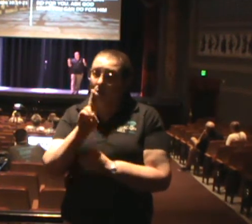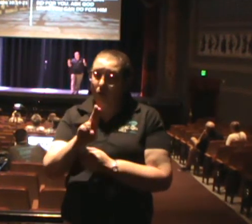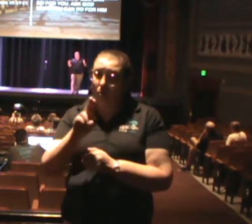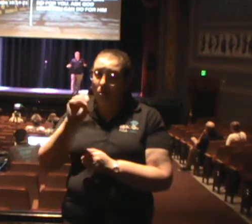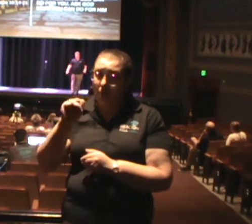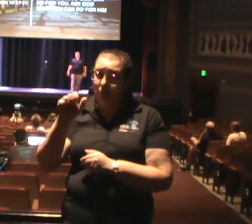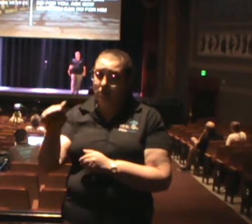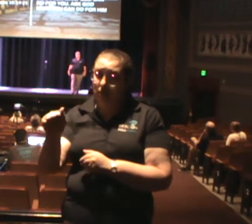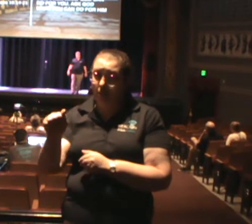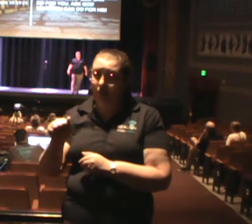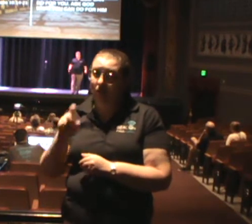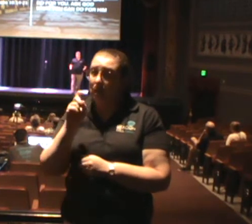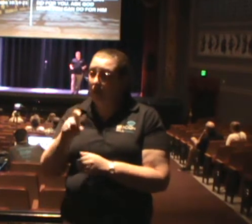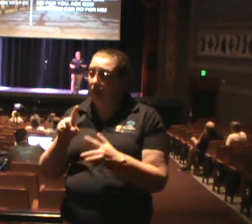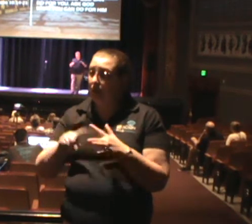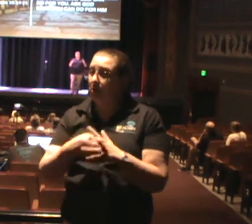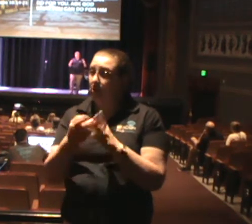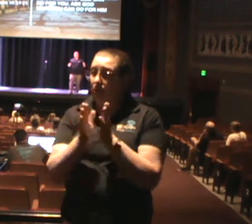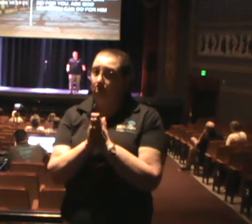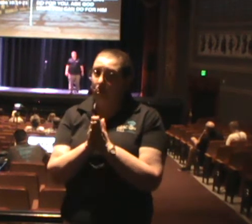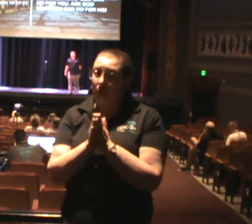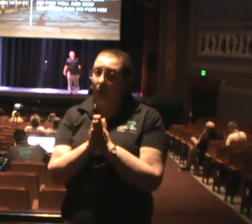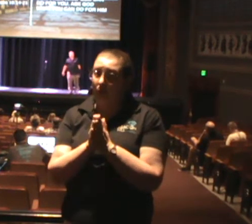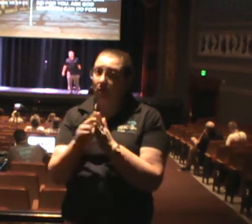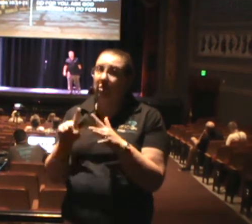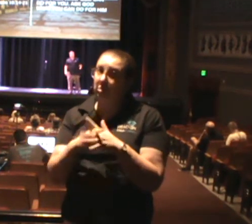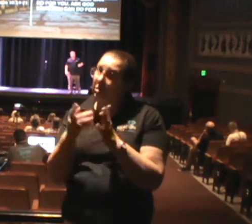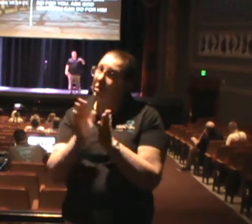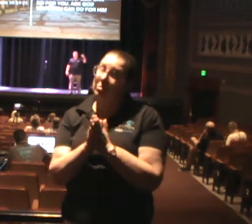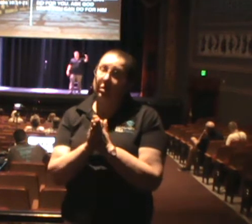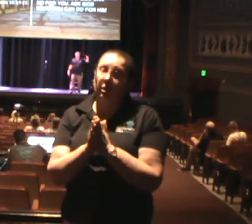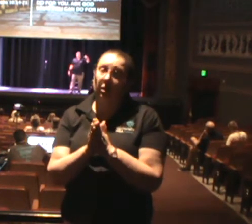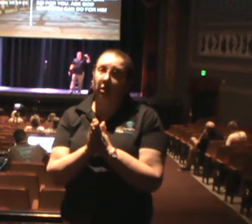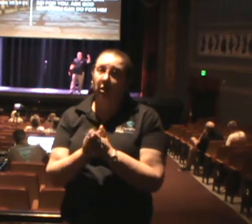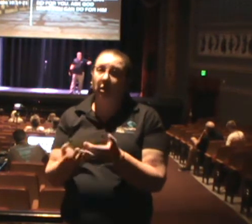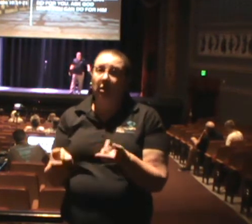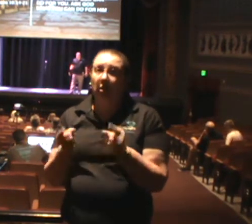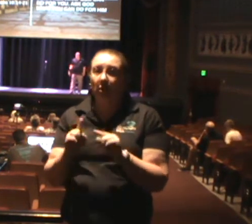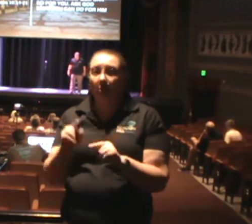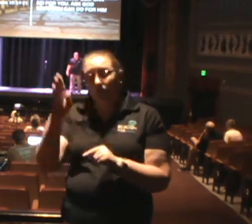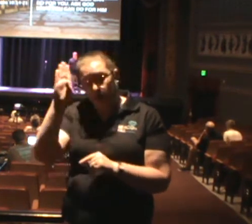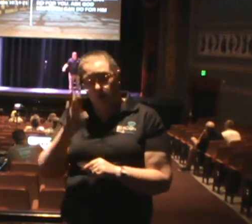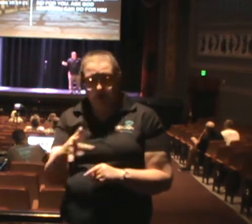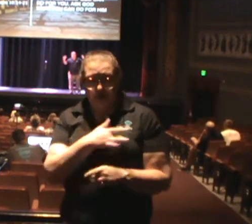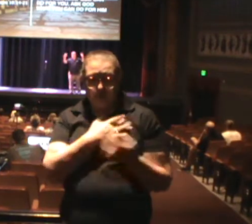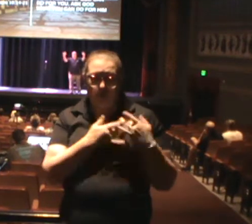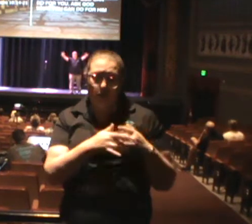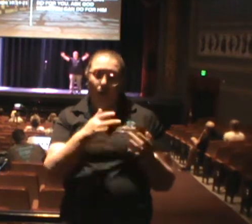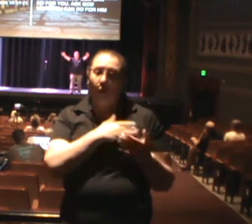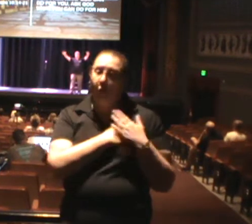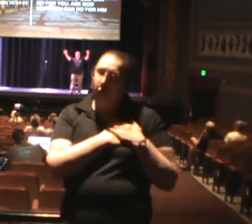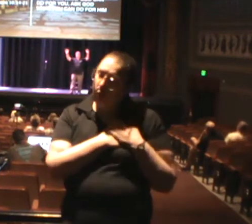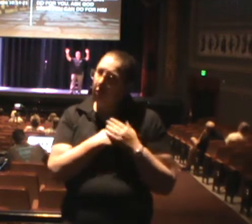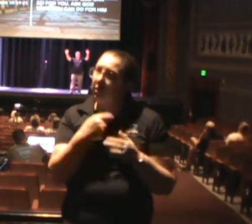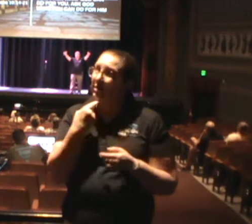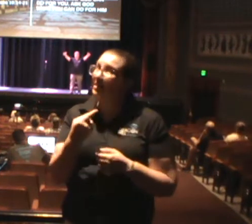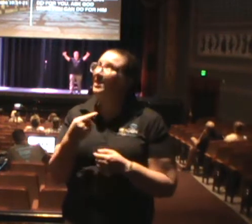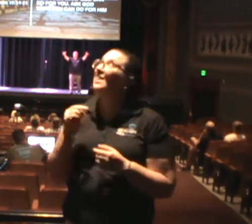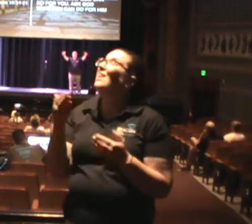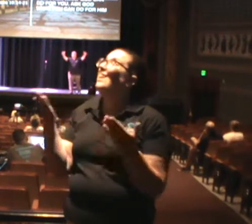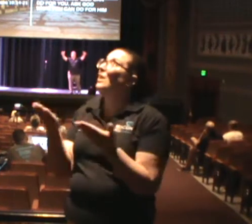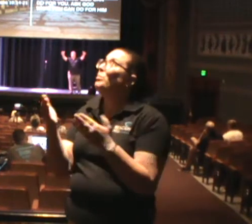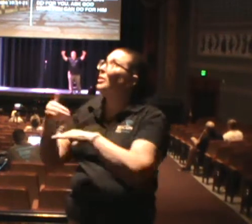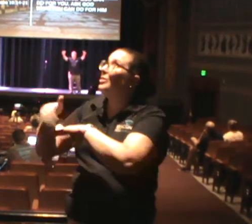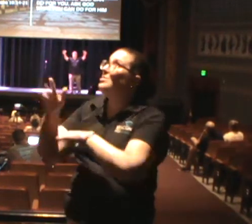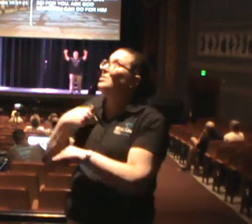So you need to start praying. You need to start praying. And when God pierces your heart, you say, here I am. Send